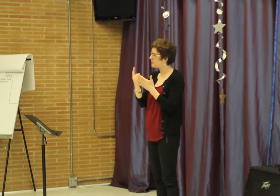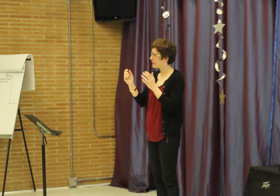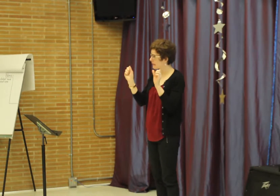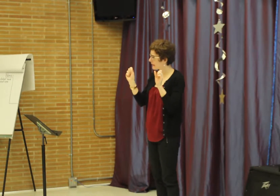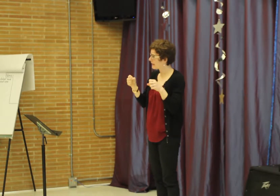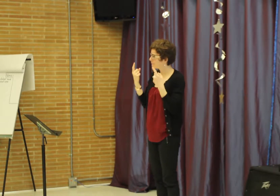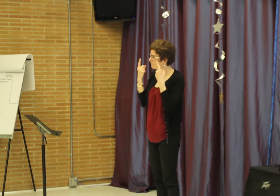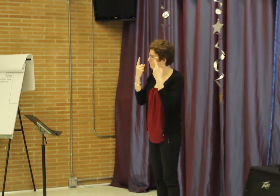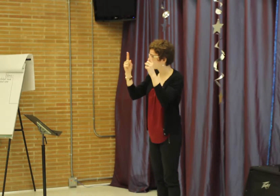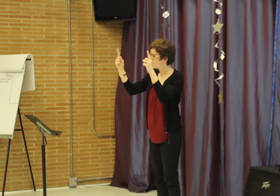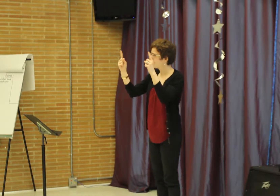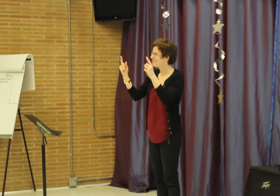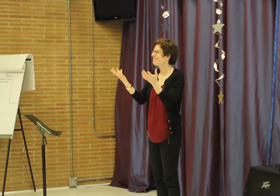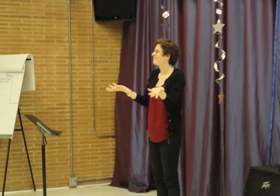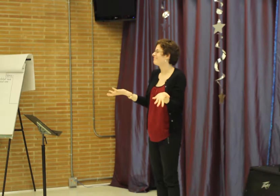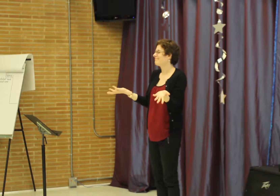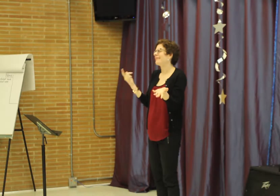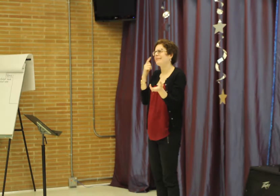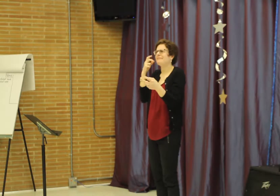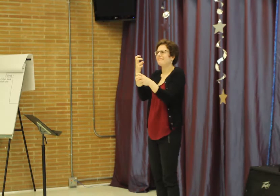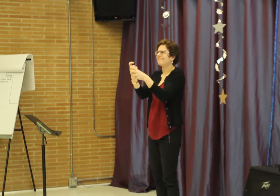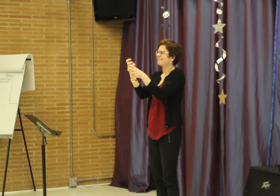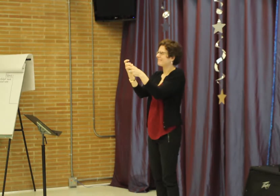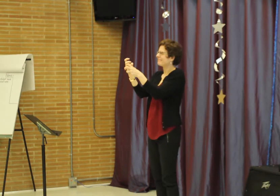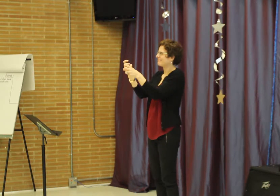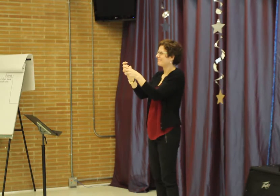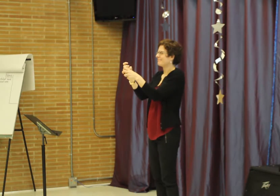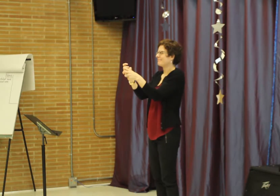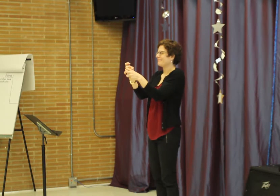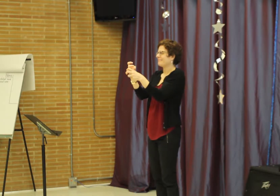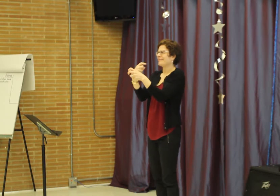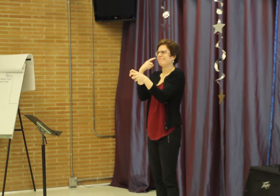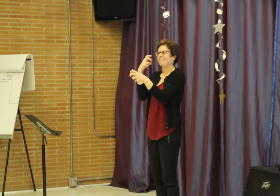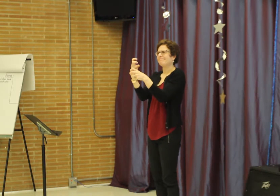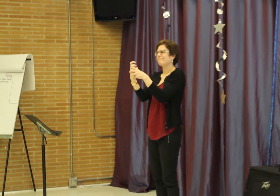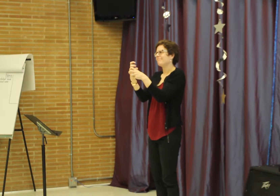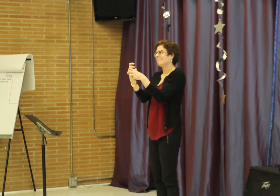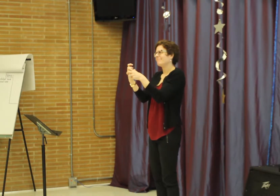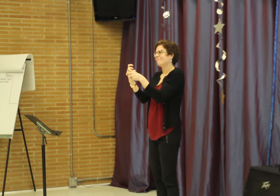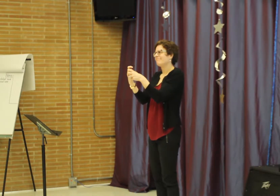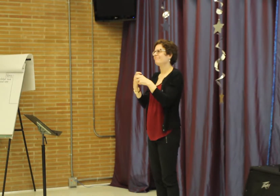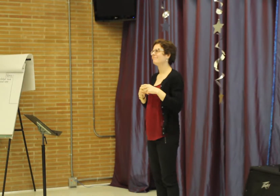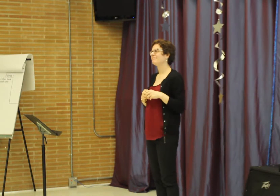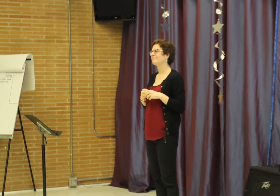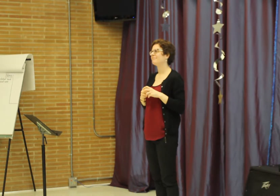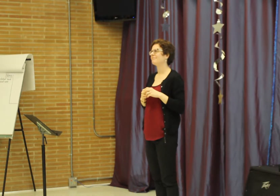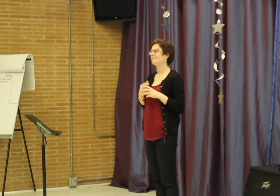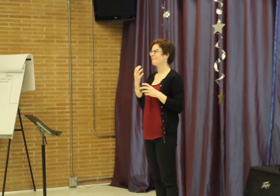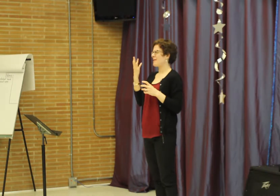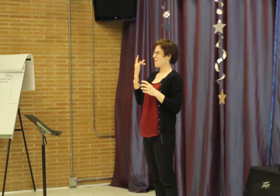One hour per week in ASL services. Would you be able to become proficient in that language? Of course, it would be quite difficult.